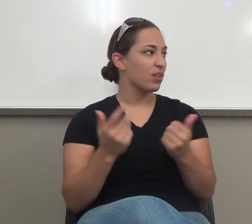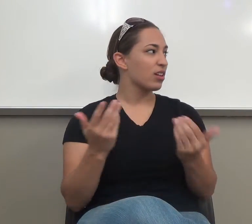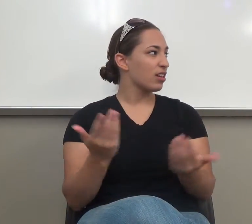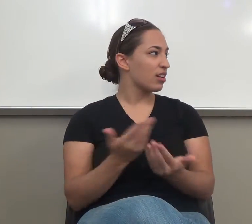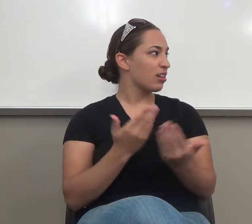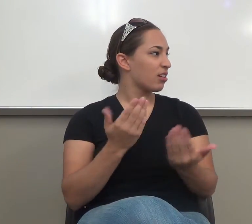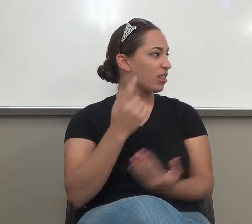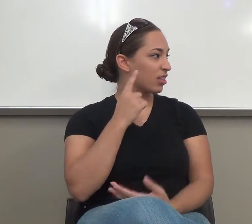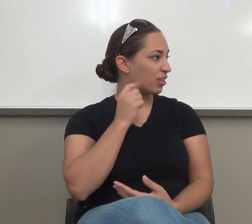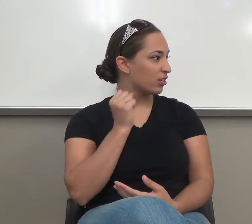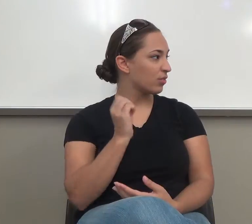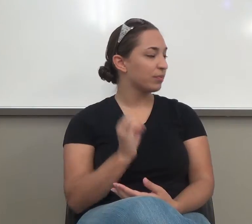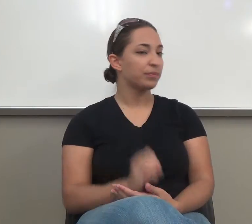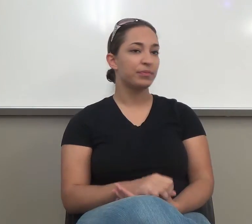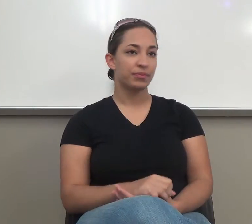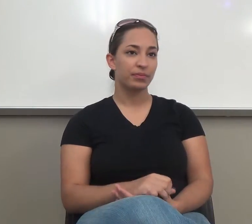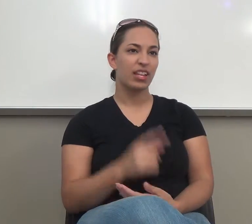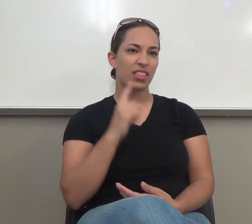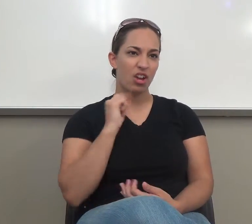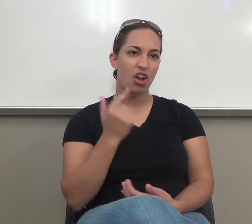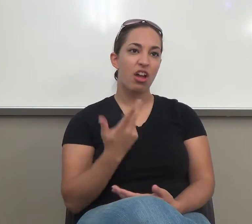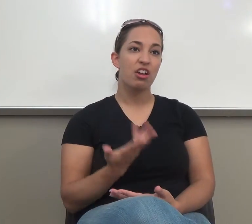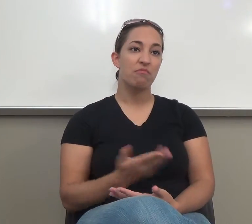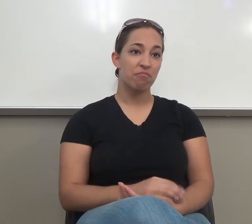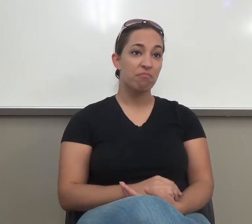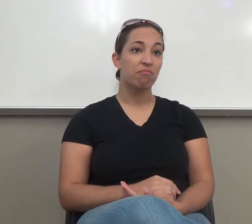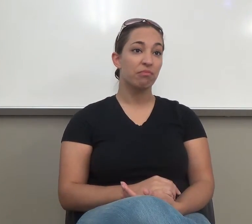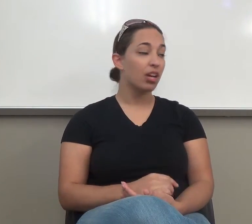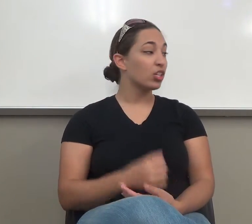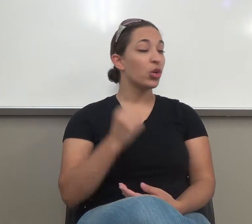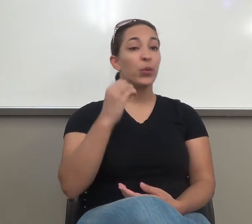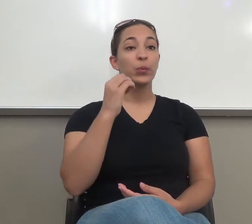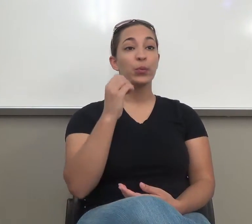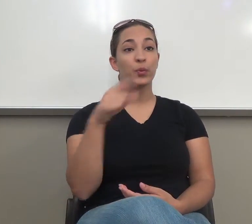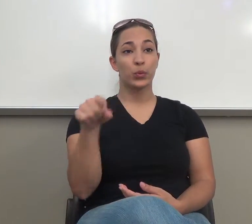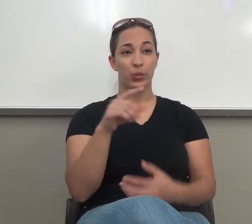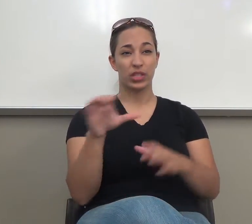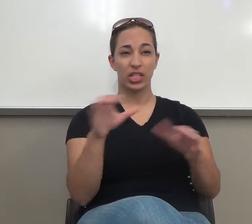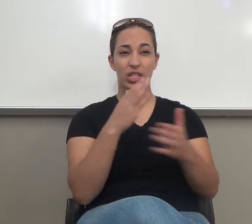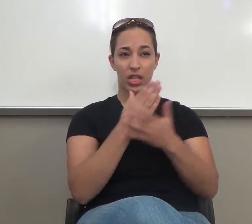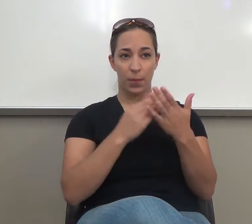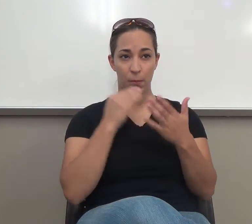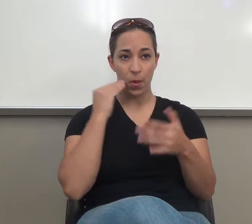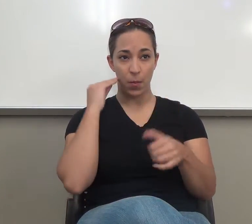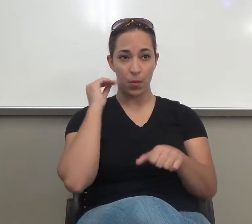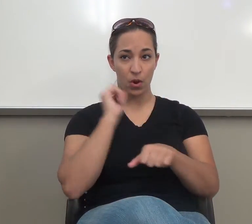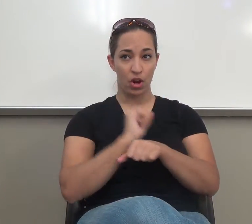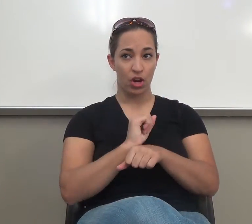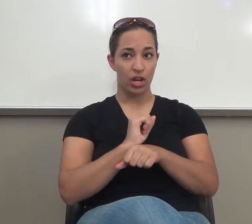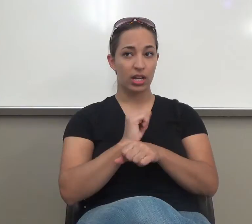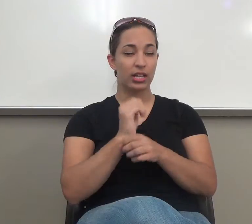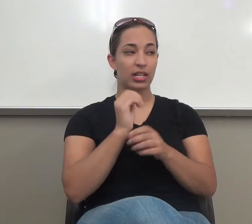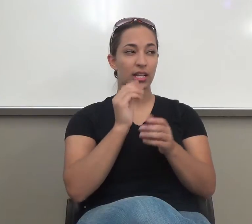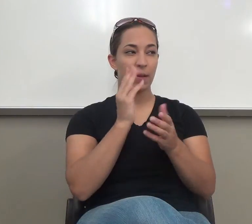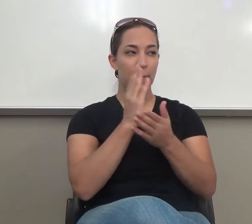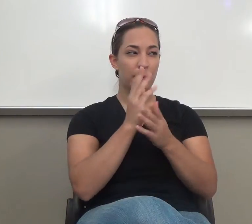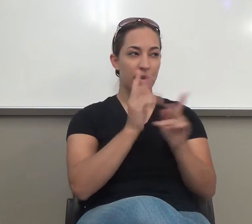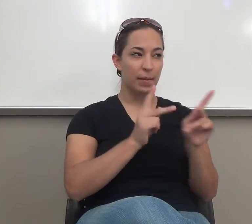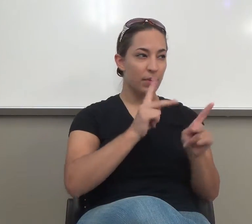Okay. Now, you did some homework and if people haven't had it in homework yet, you need